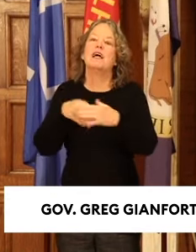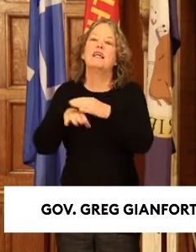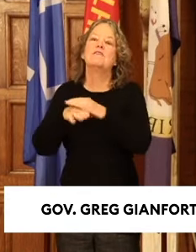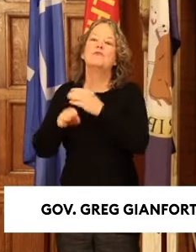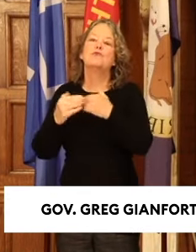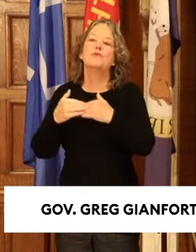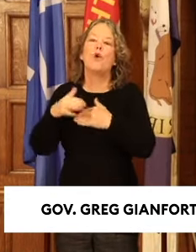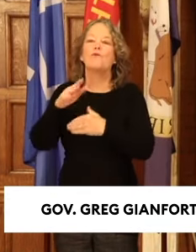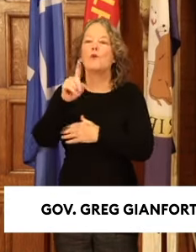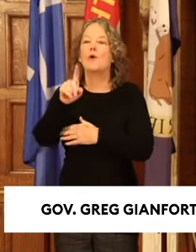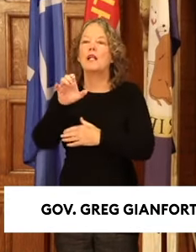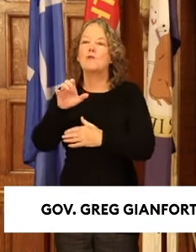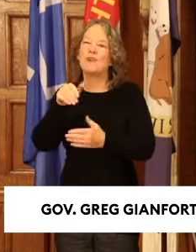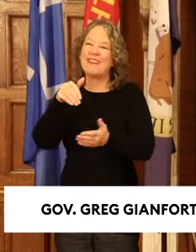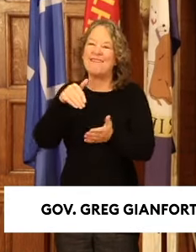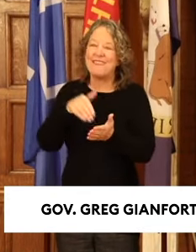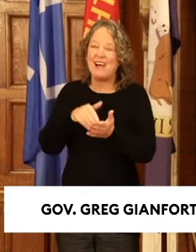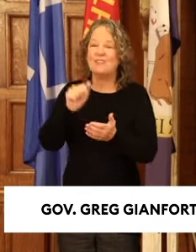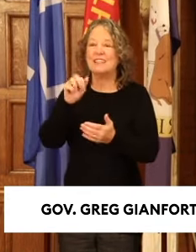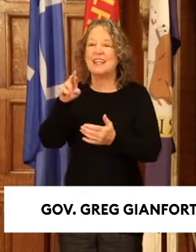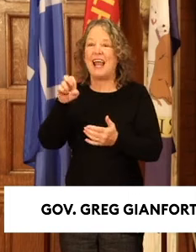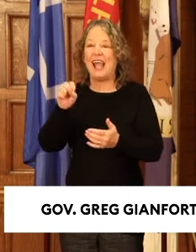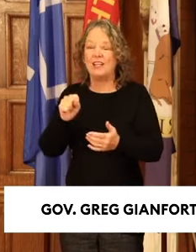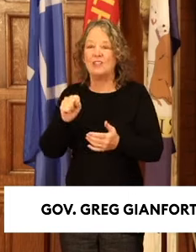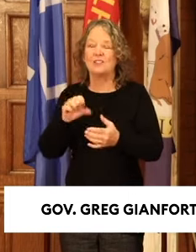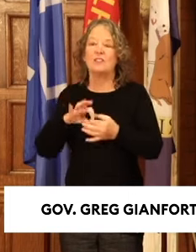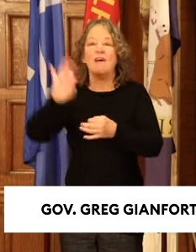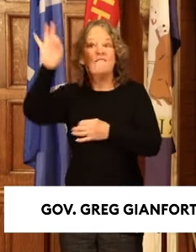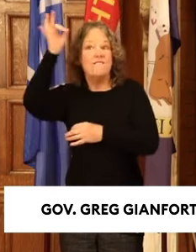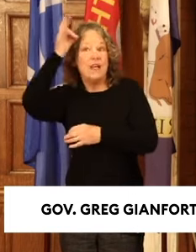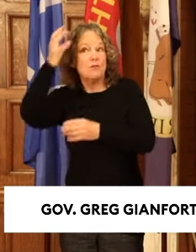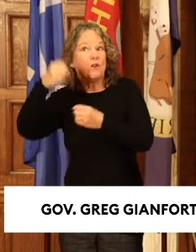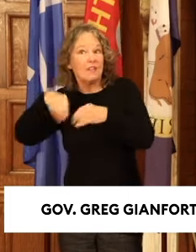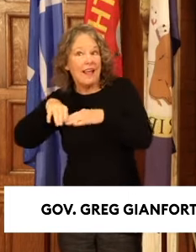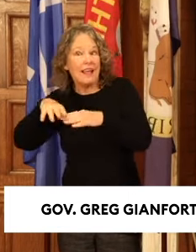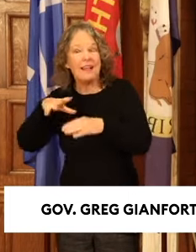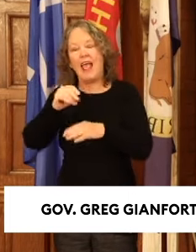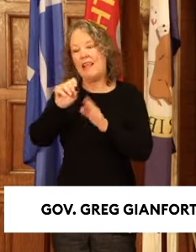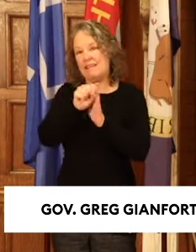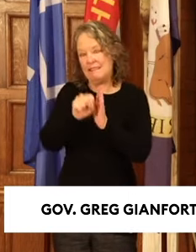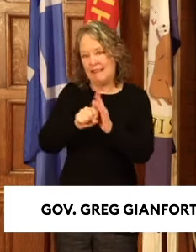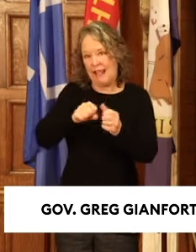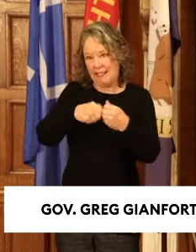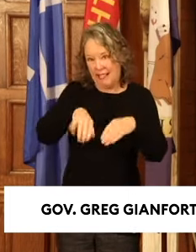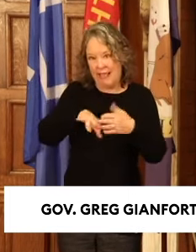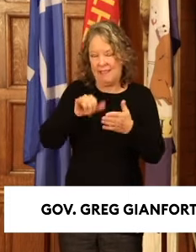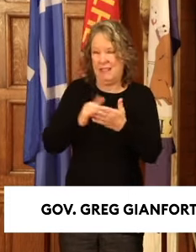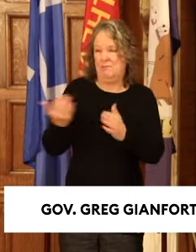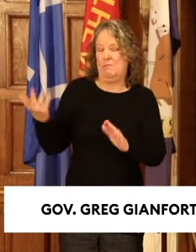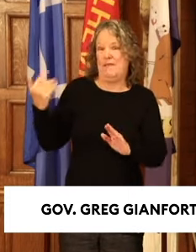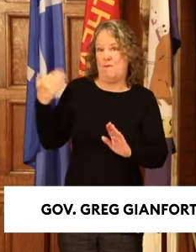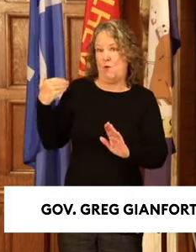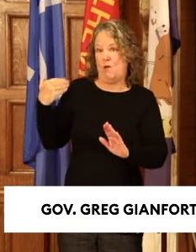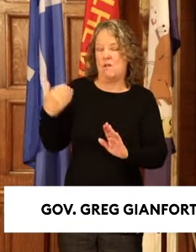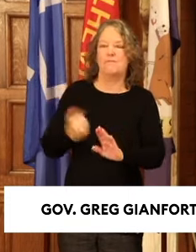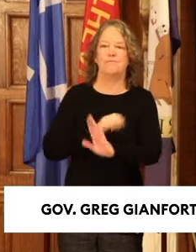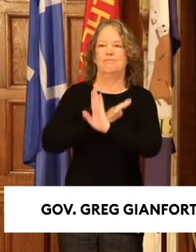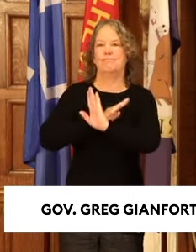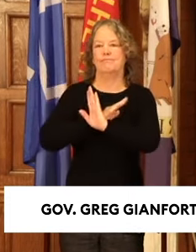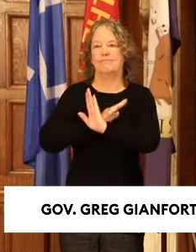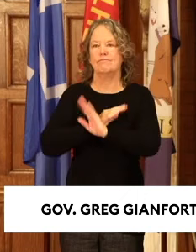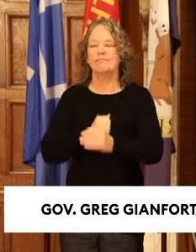100,000 acres of federal lands and state lands, which were previously landlocked.